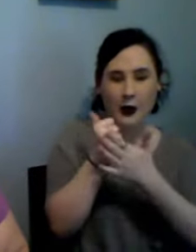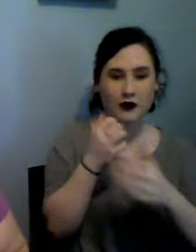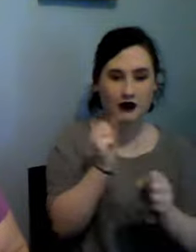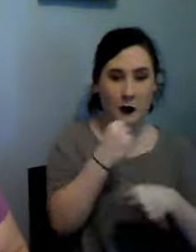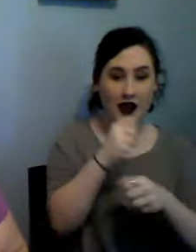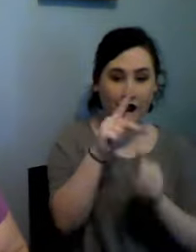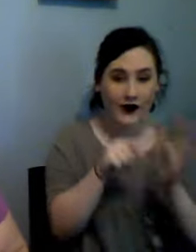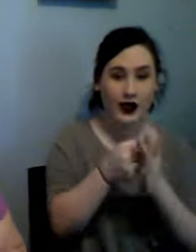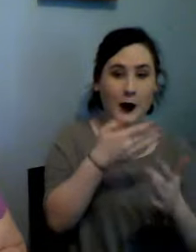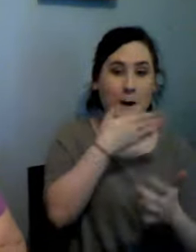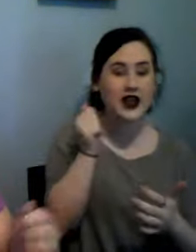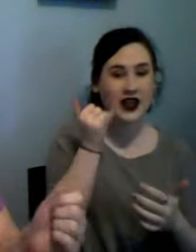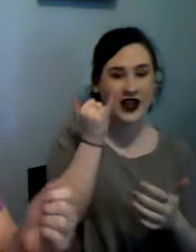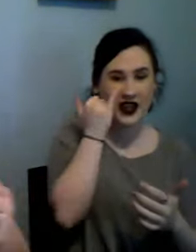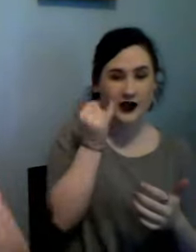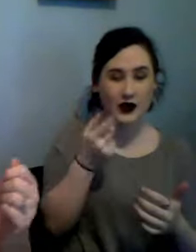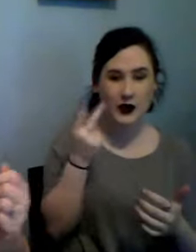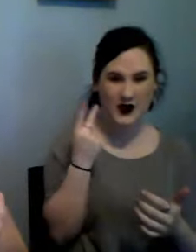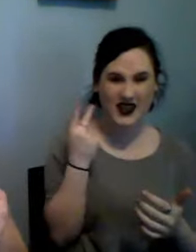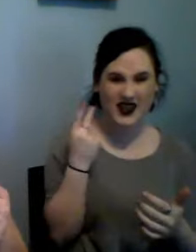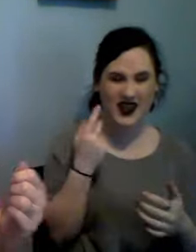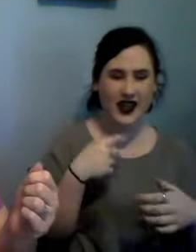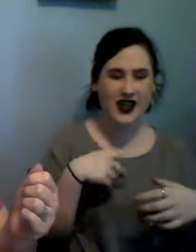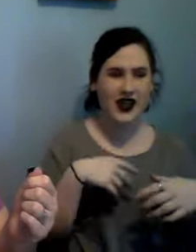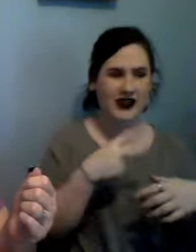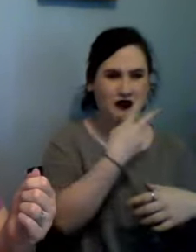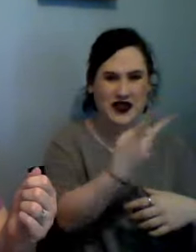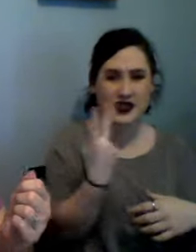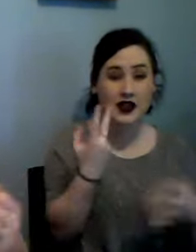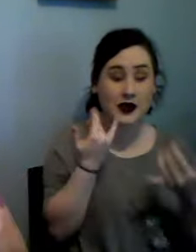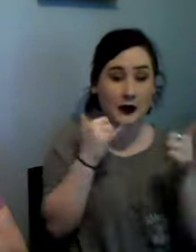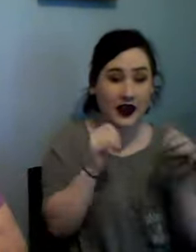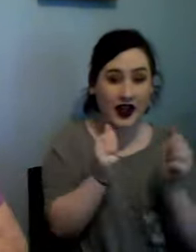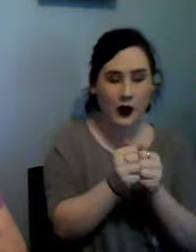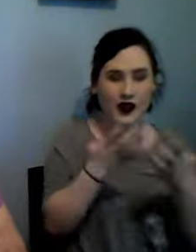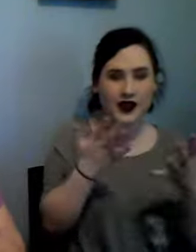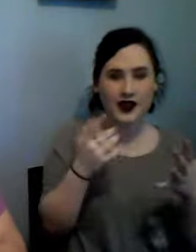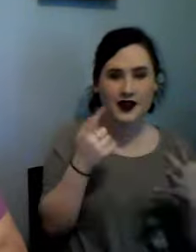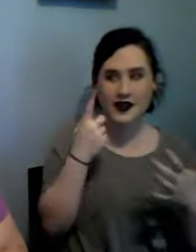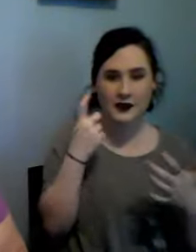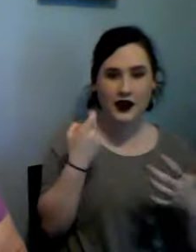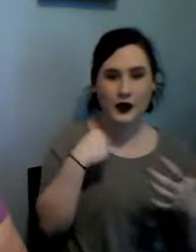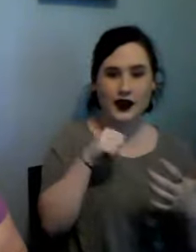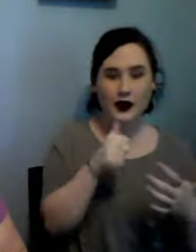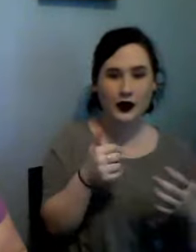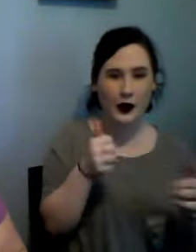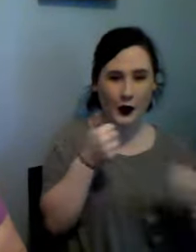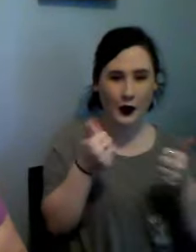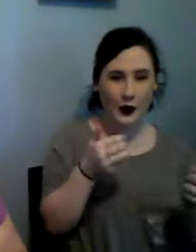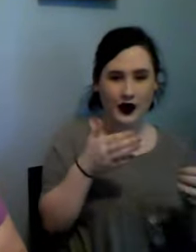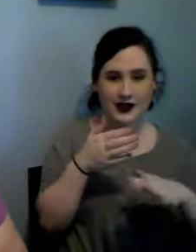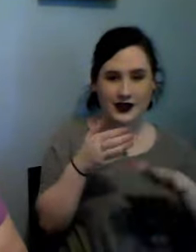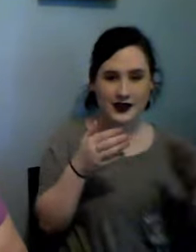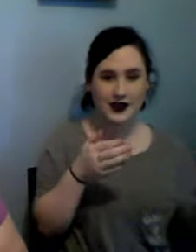if you see us playing with stuff we haven't learned which side we're supposed to be on